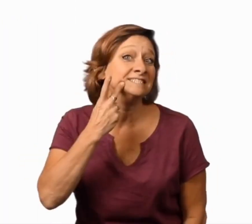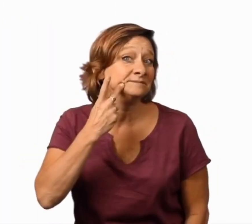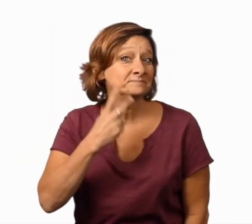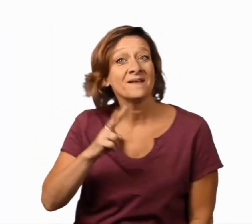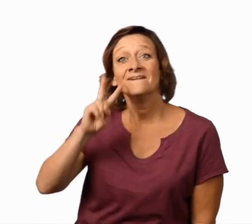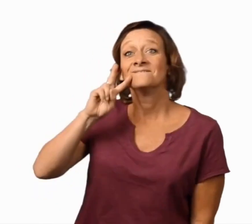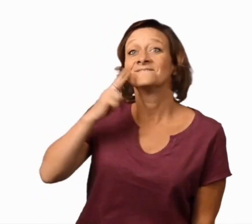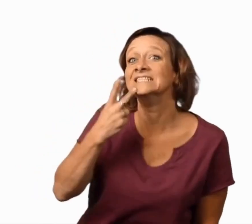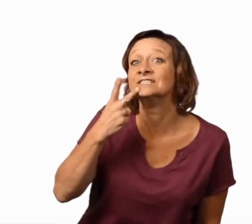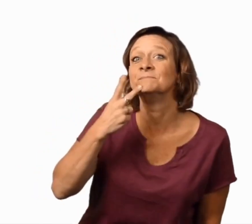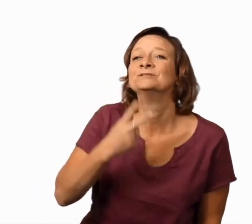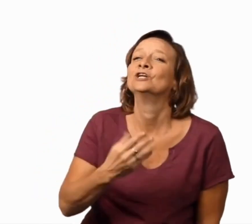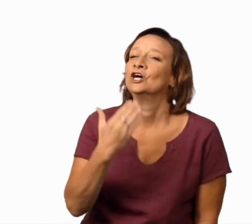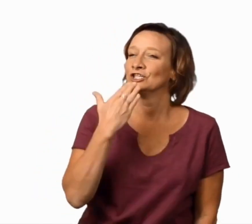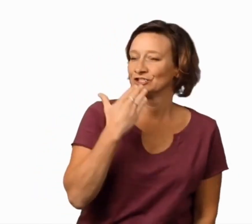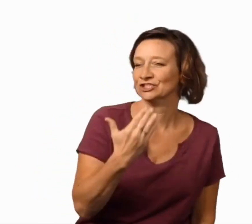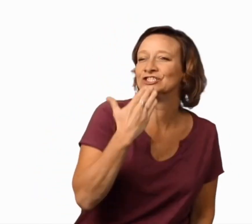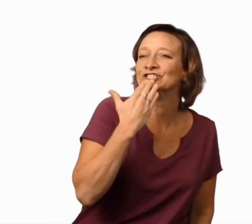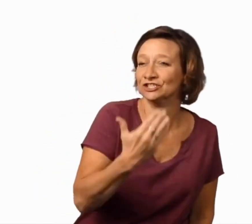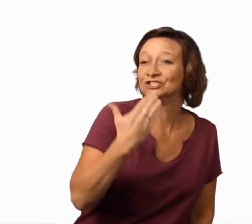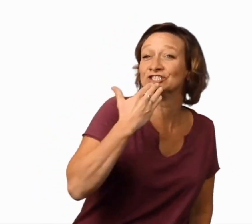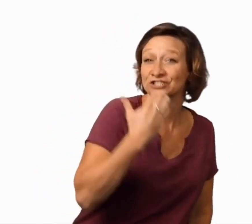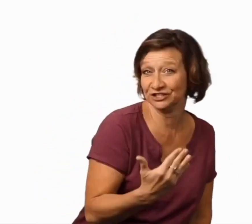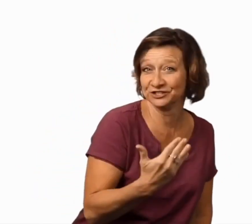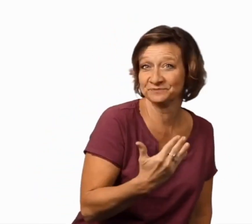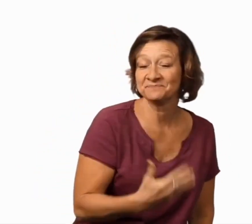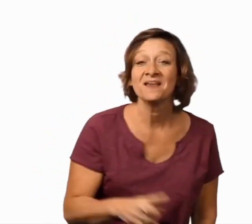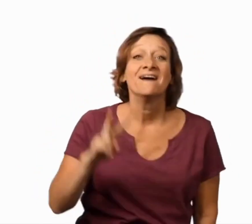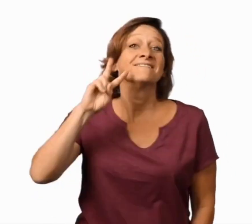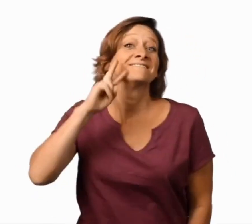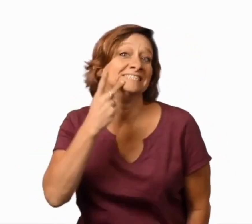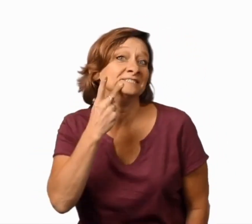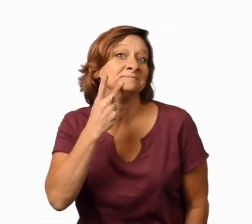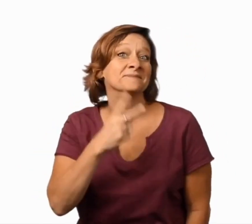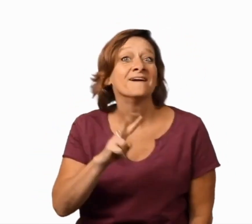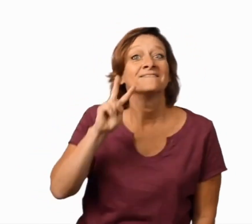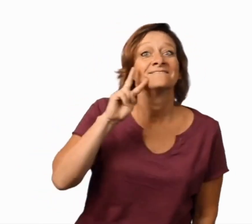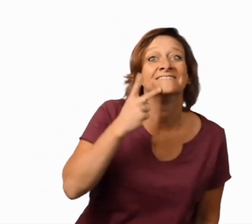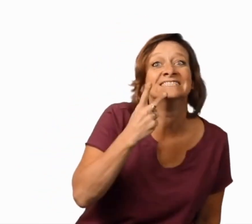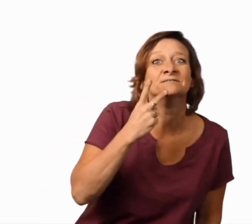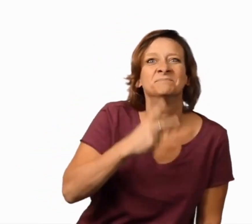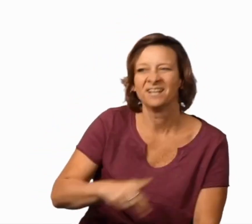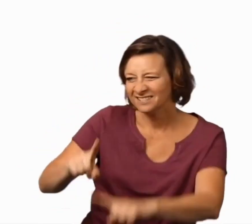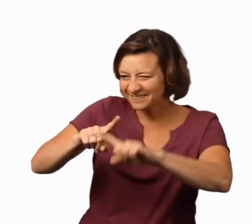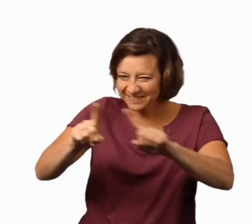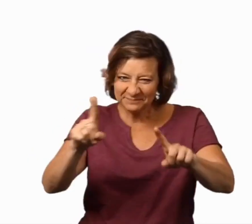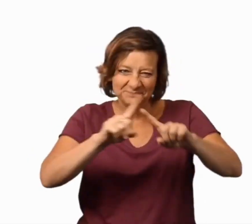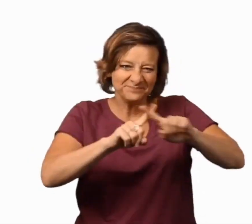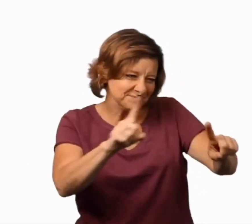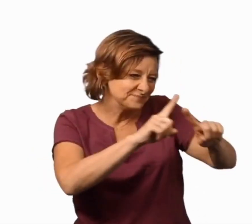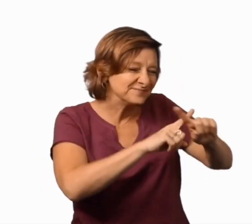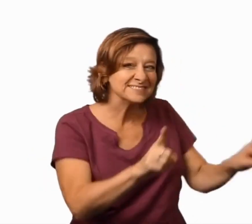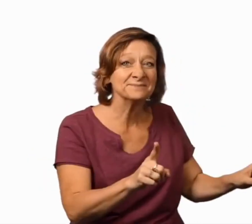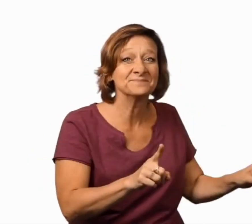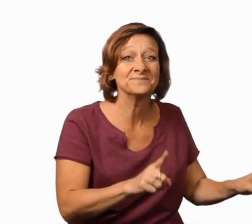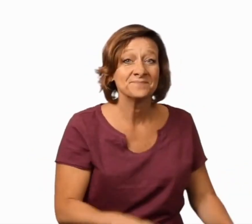Vegetables, vegetables, good, good, good. Vegetables, vegetables, different, different, different.